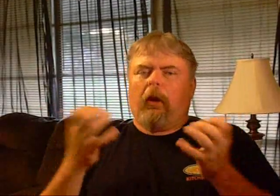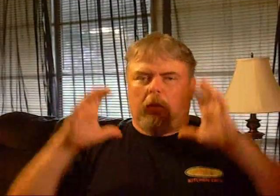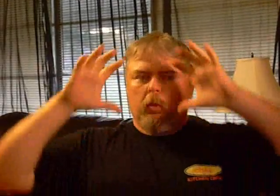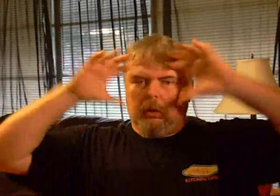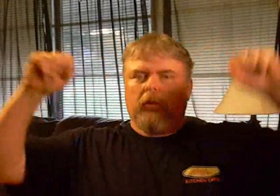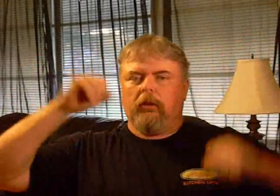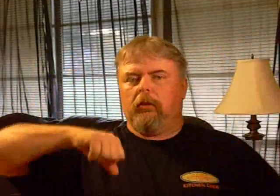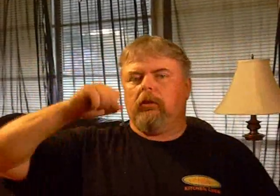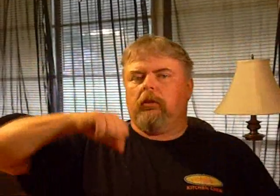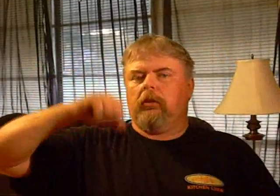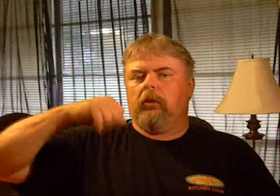show him